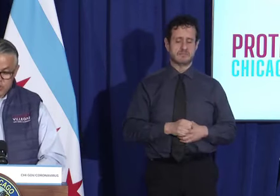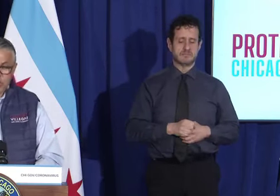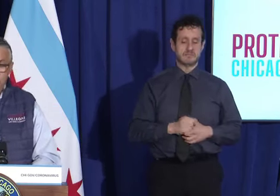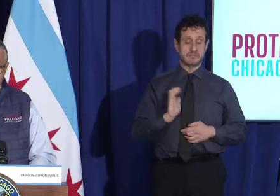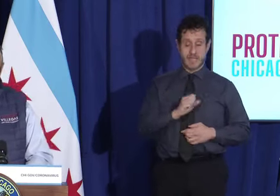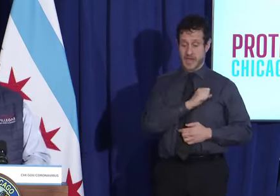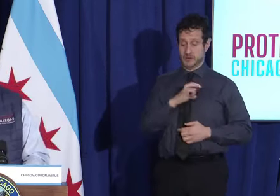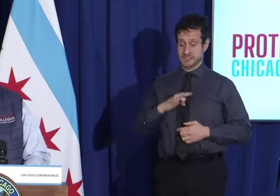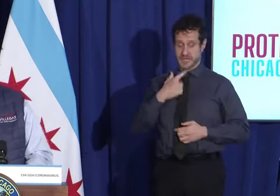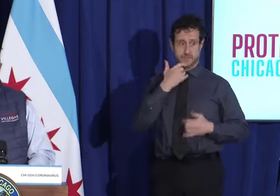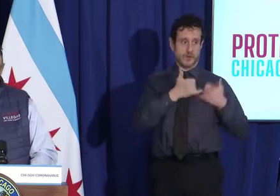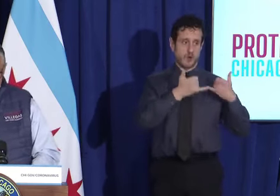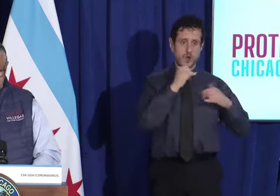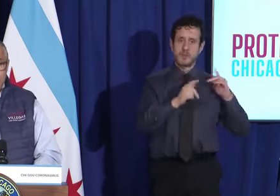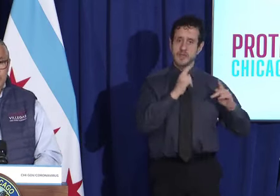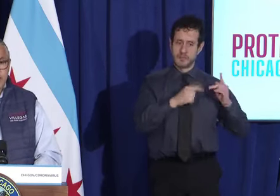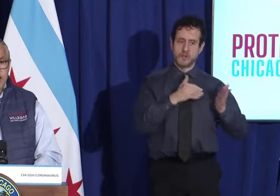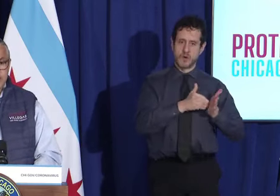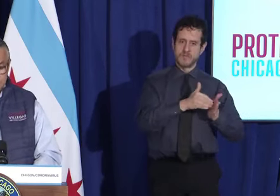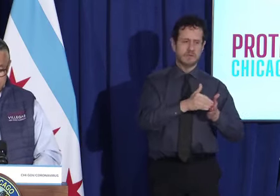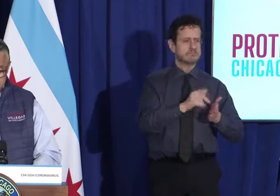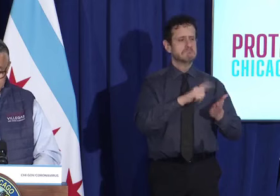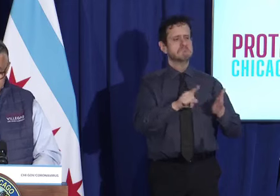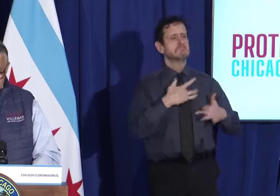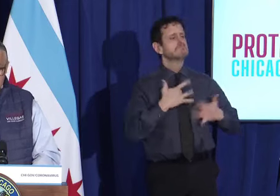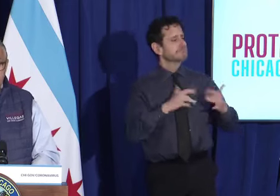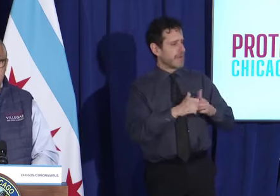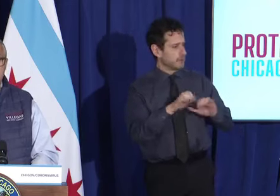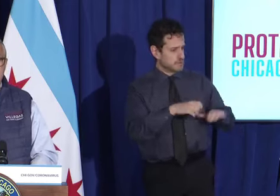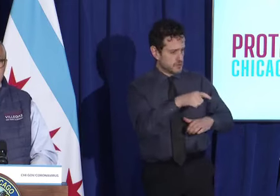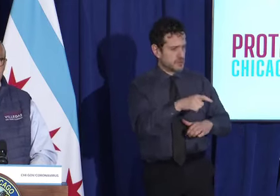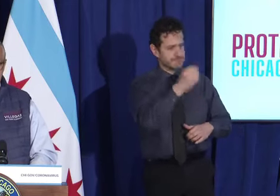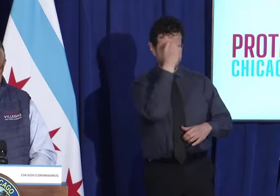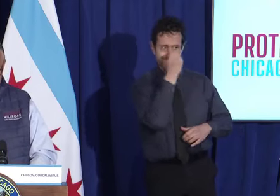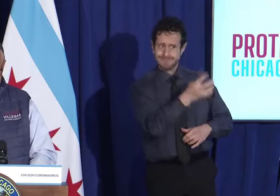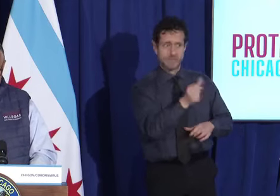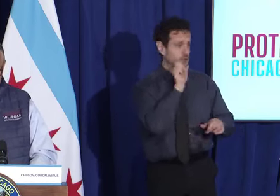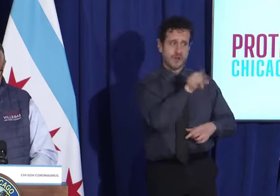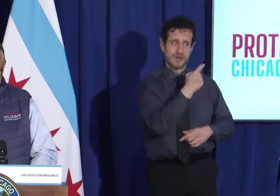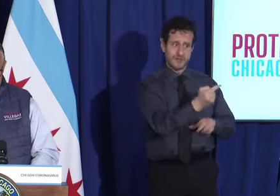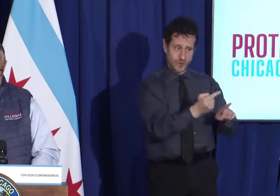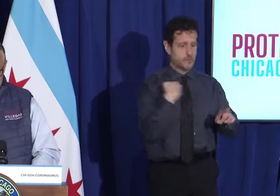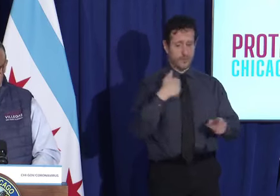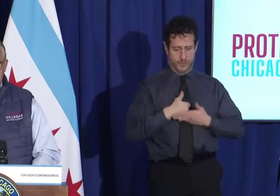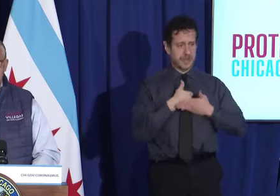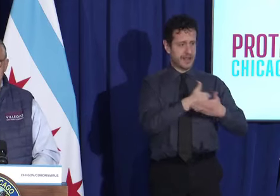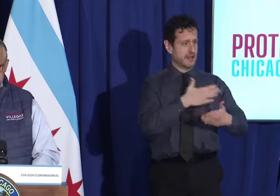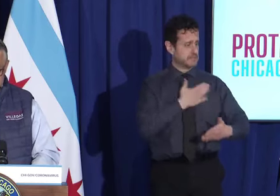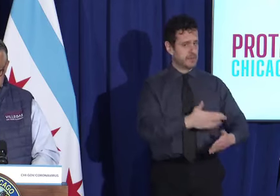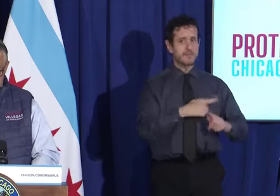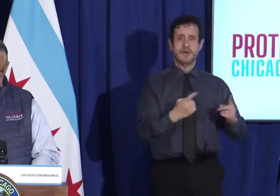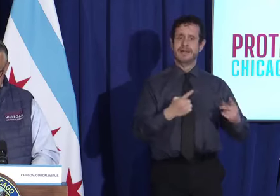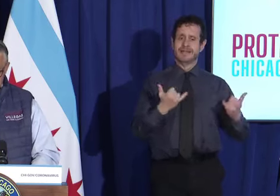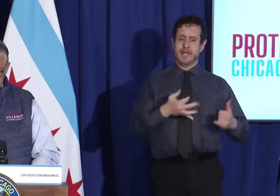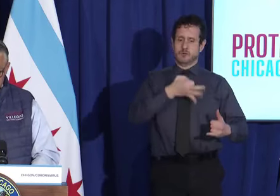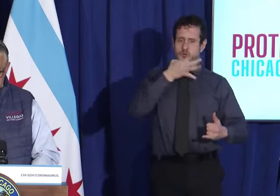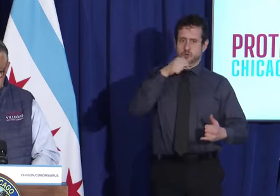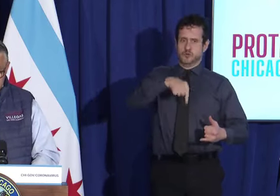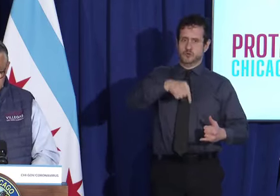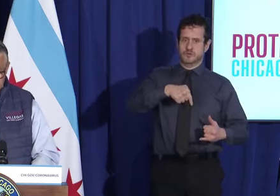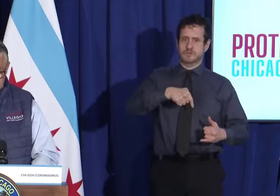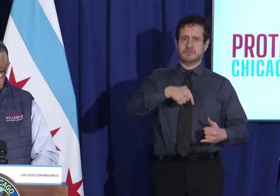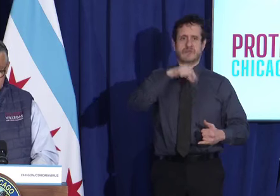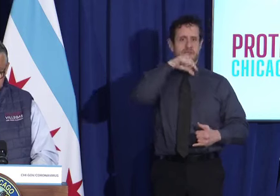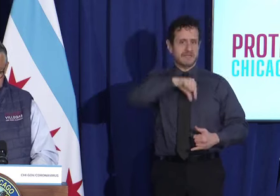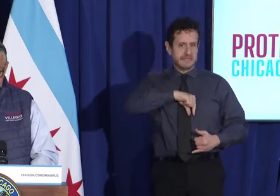constituents on a regular basis just to check on them, let them know that they're not alone in this. With the holidays coming up, we